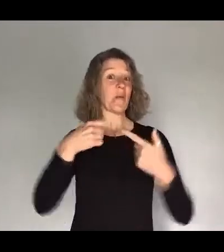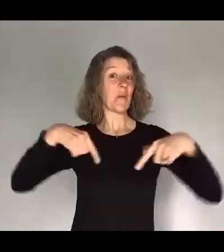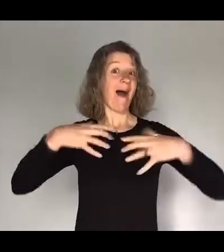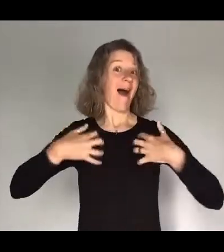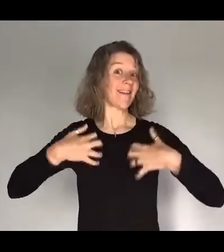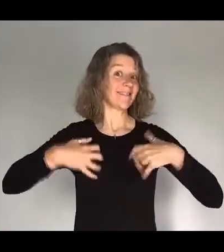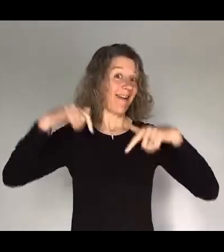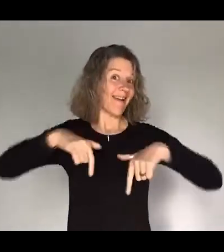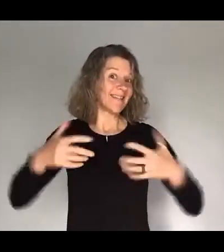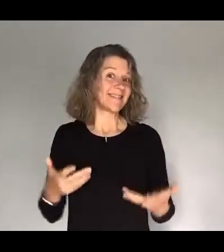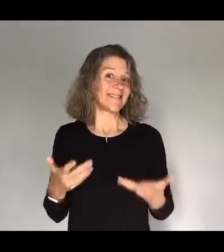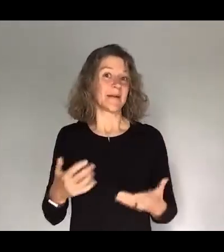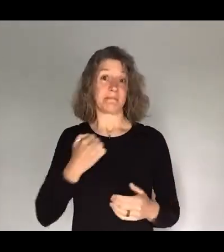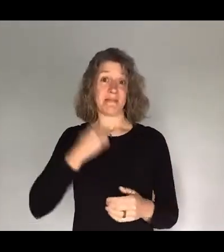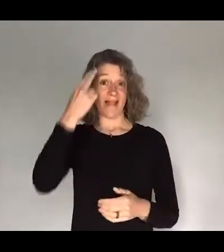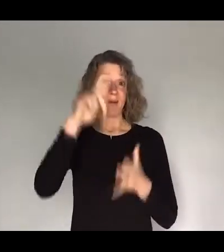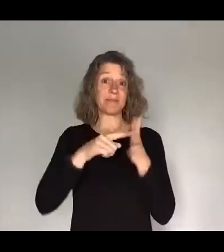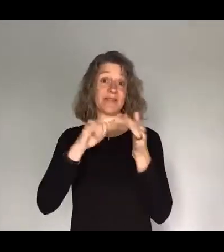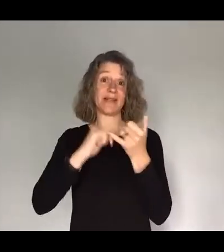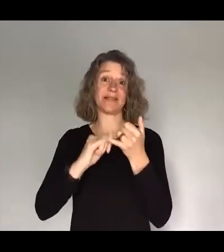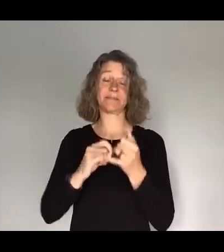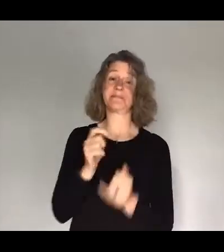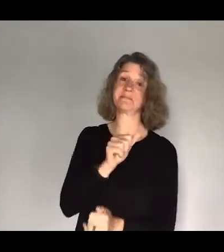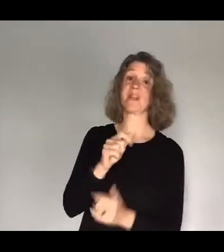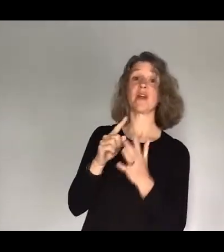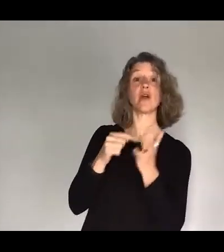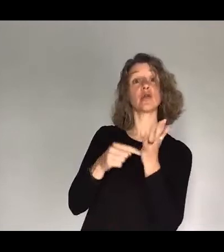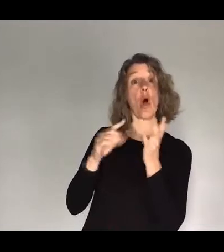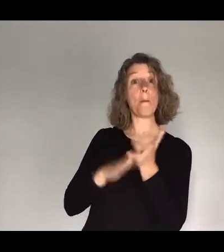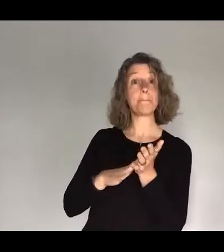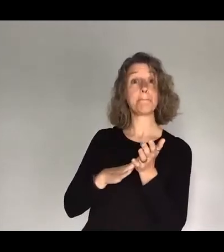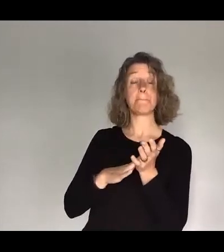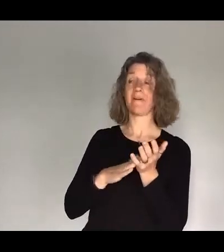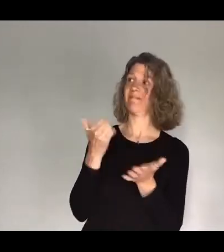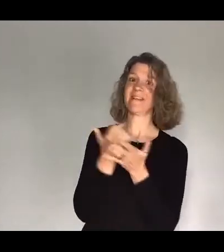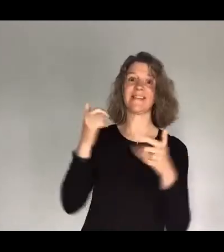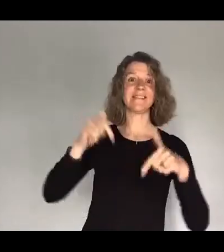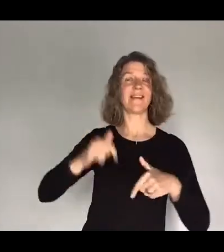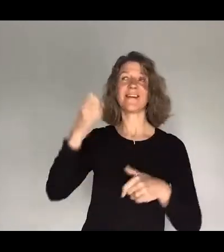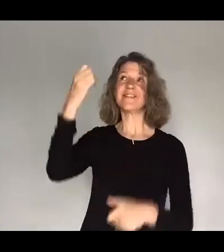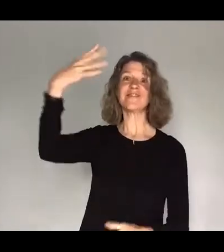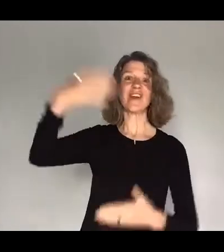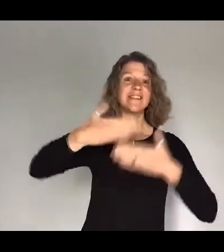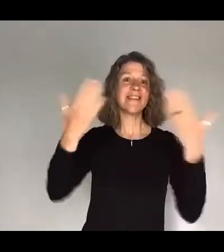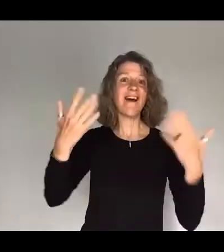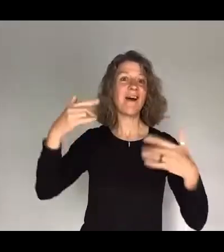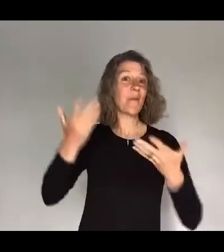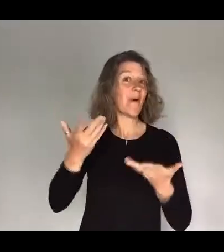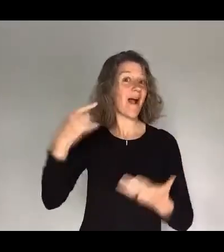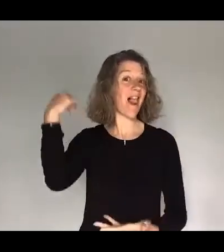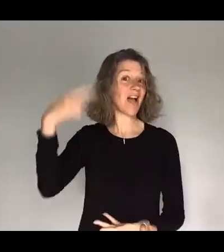the least. My name is Jess. My name is Tom. It's great to be with you on this sunny day here in London. Thank you so much for joining us.